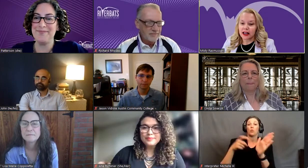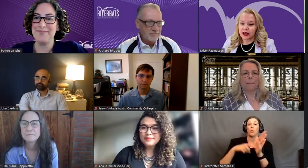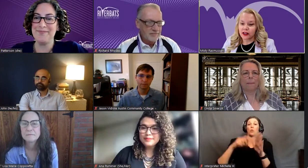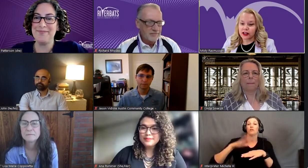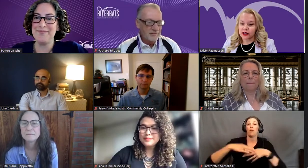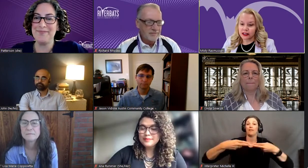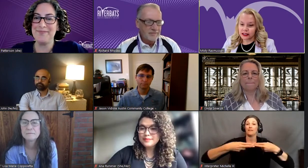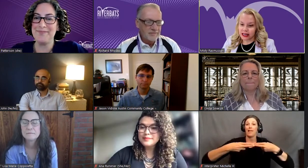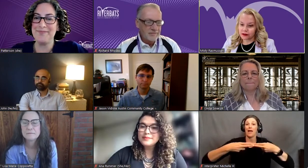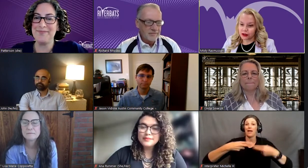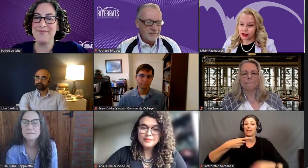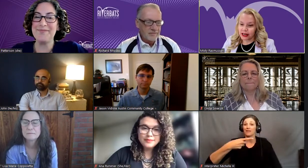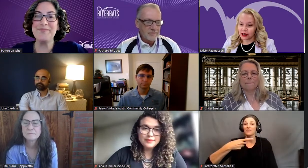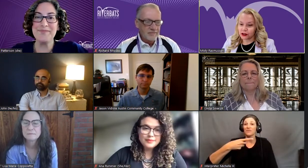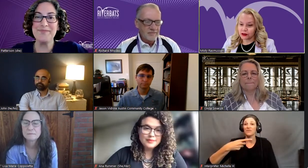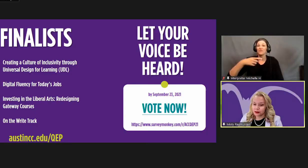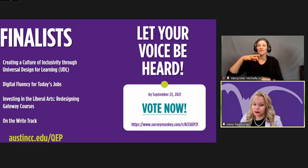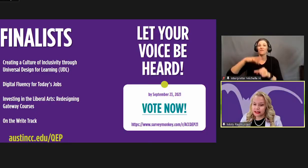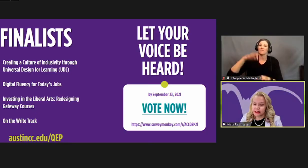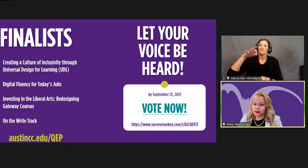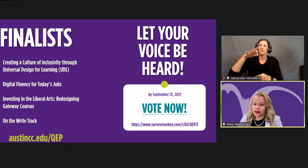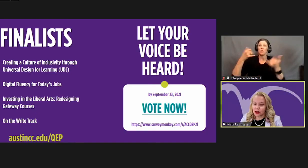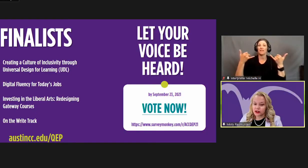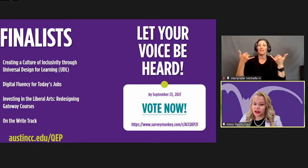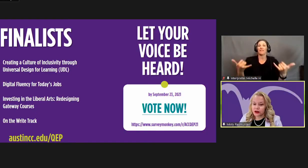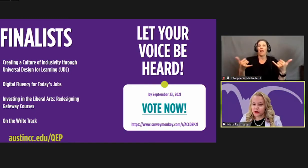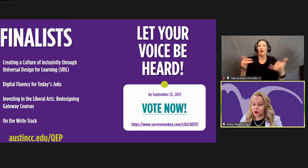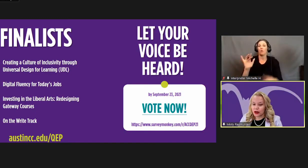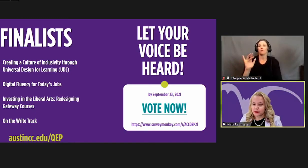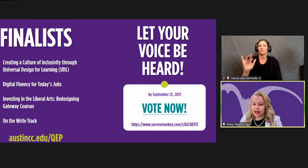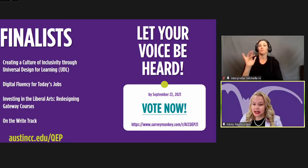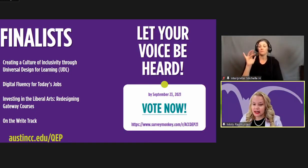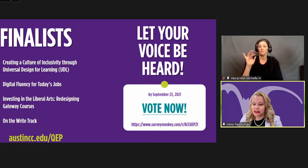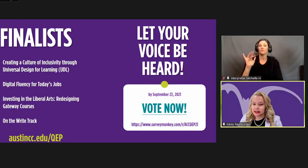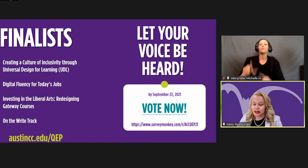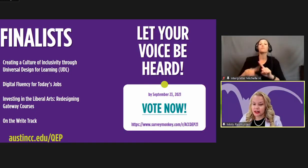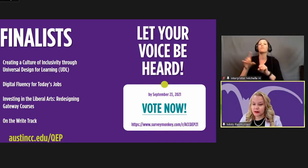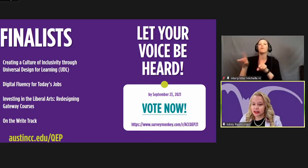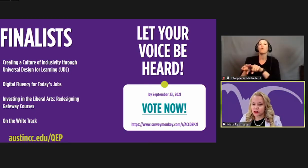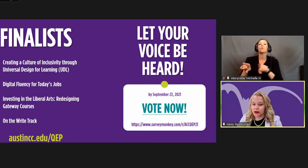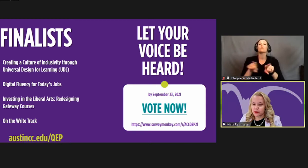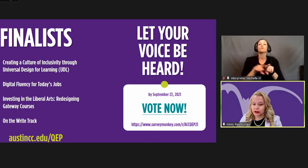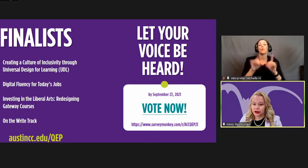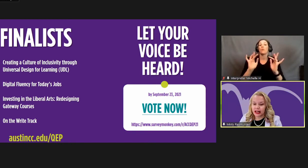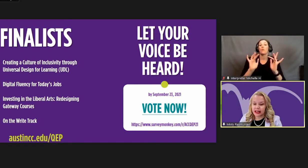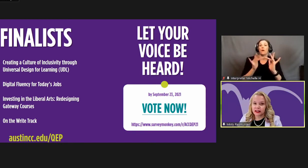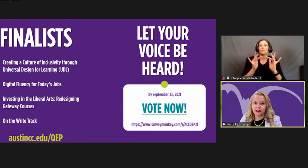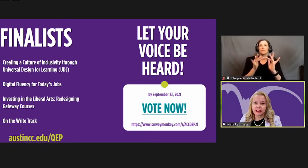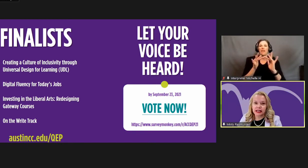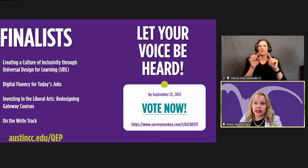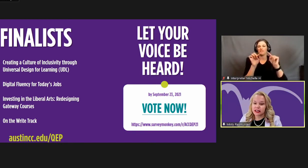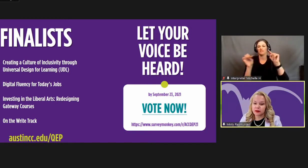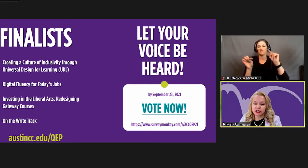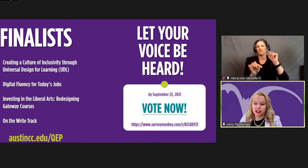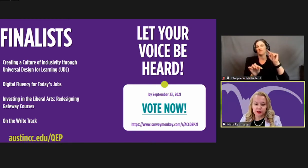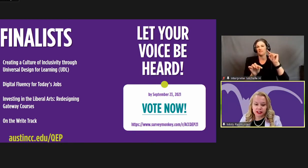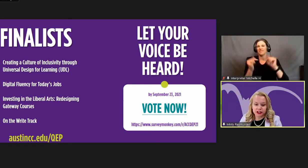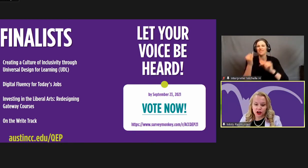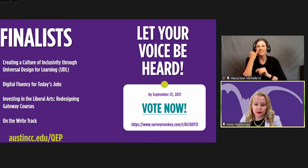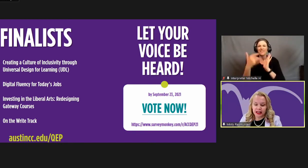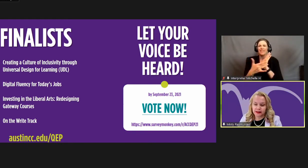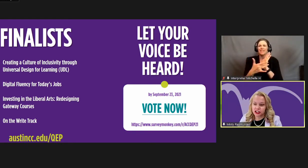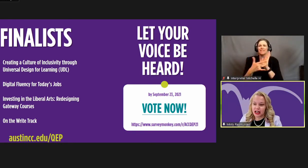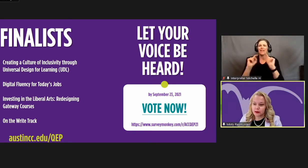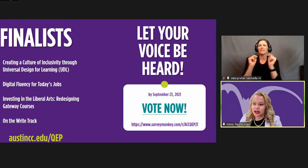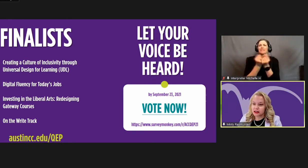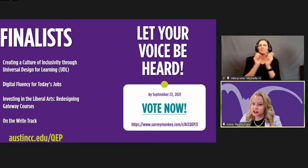there is a vote now button, but also the website is right below that. And if the tech team could just please